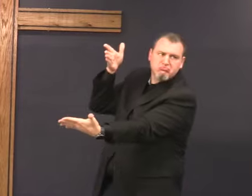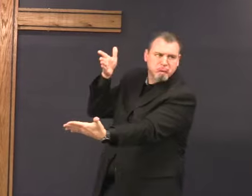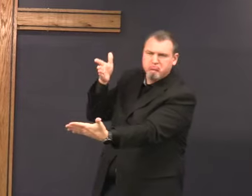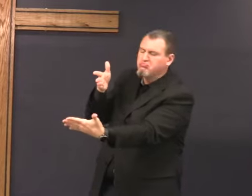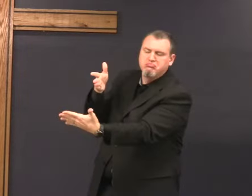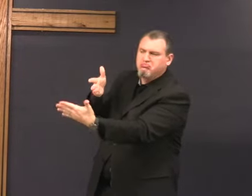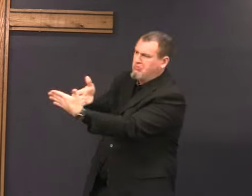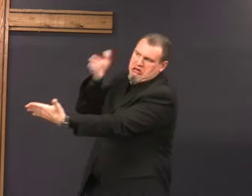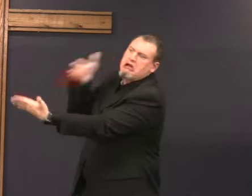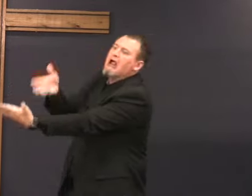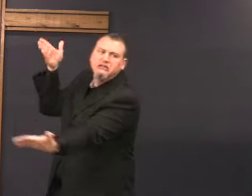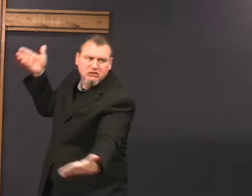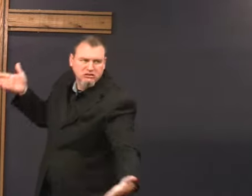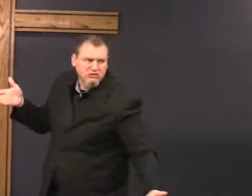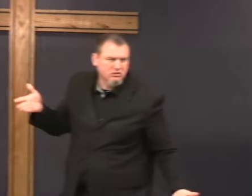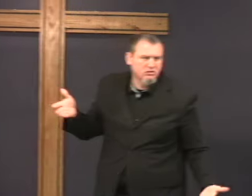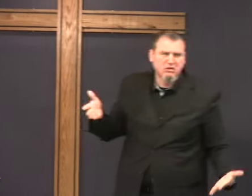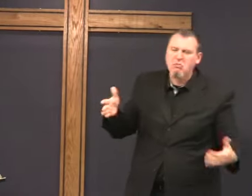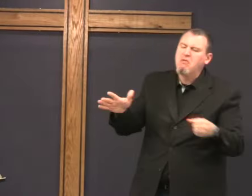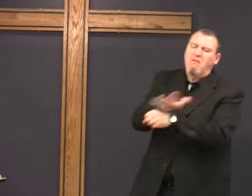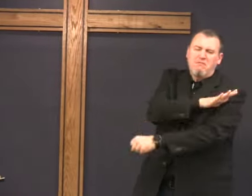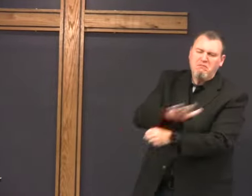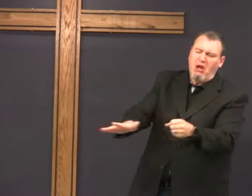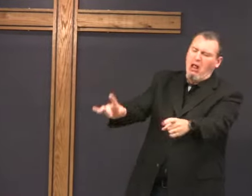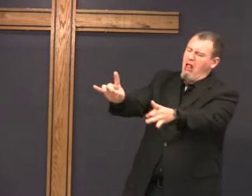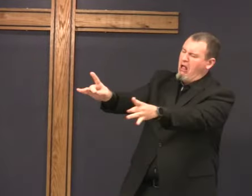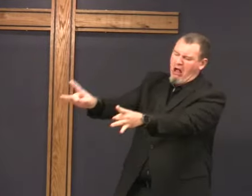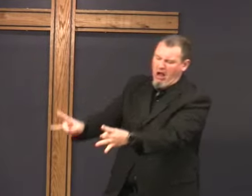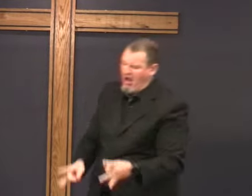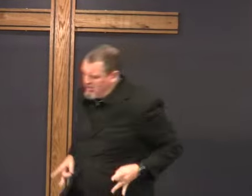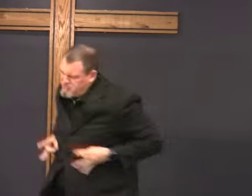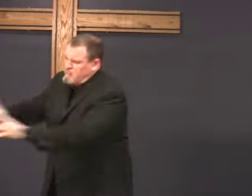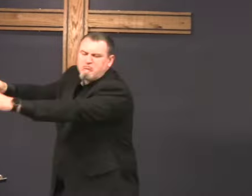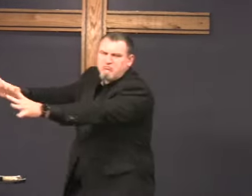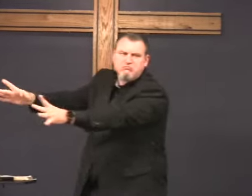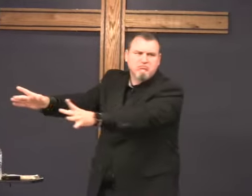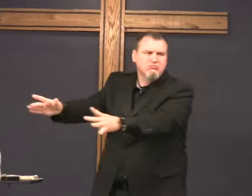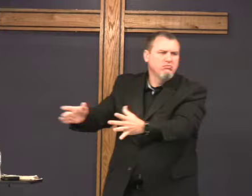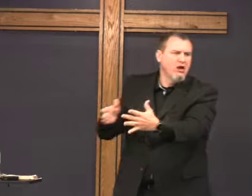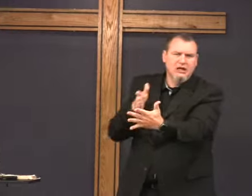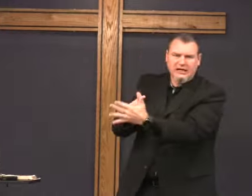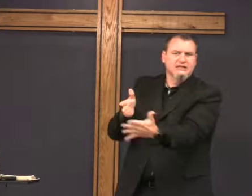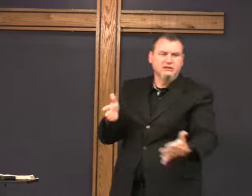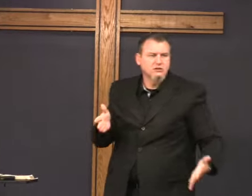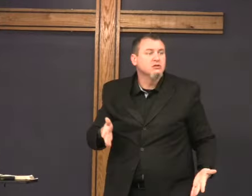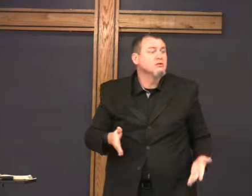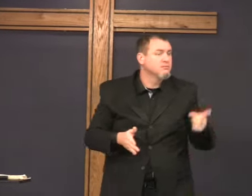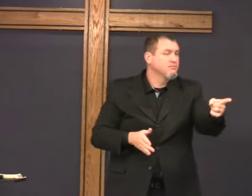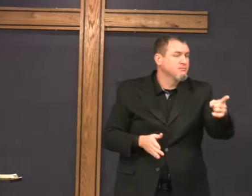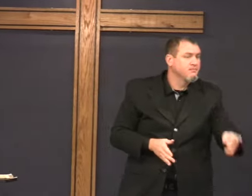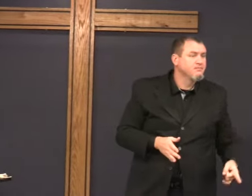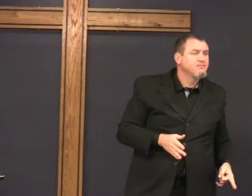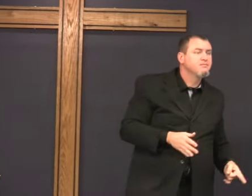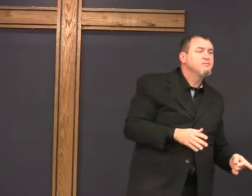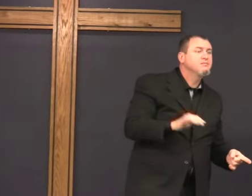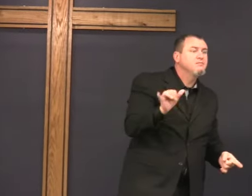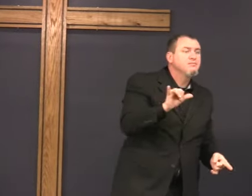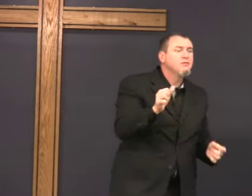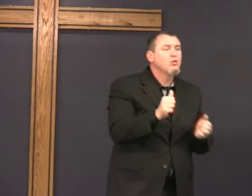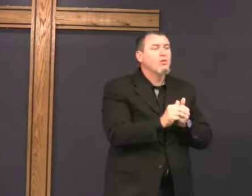Or something that God, that he gives. He completely can't stand it. He hates